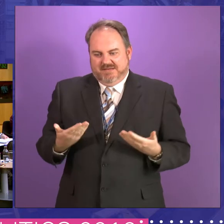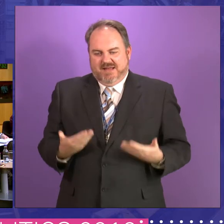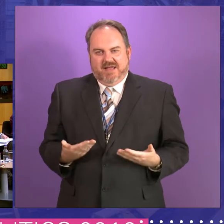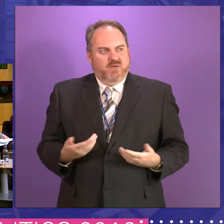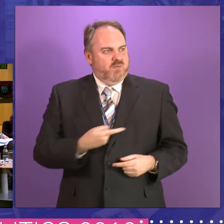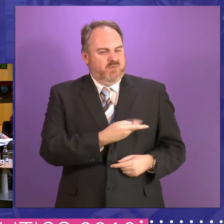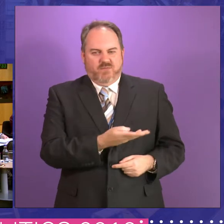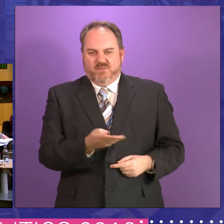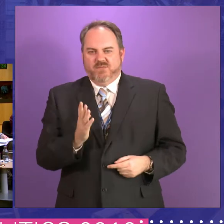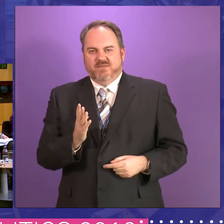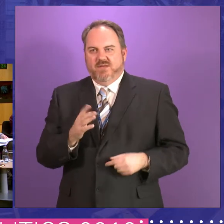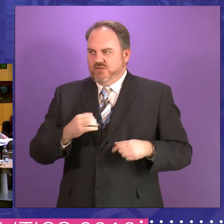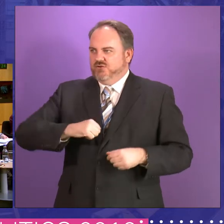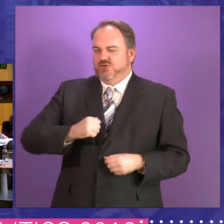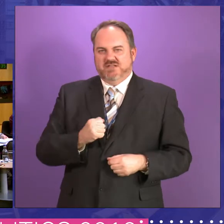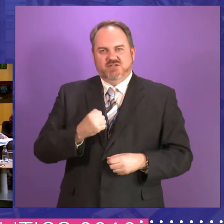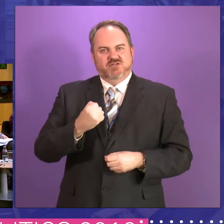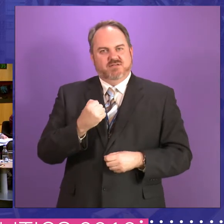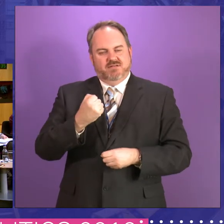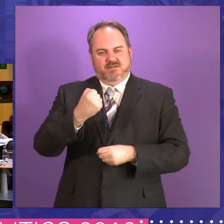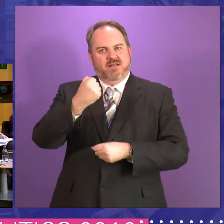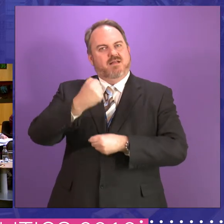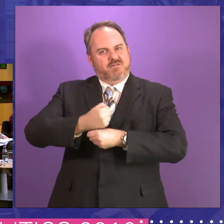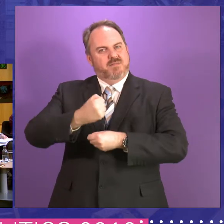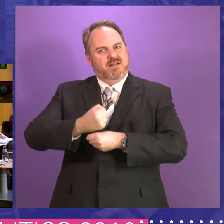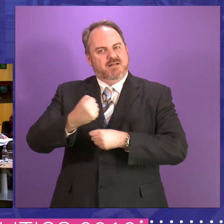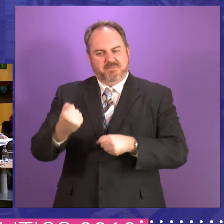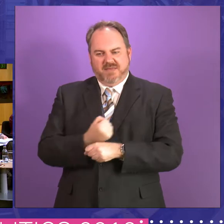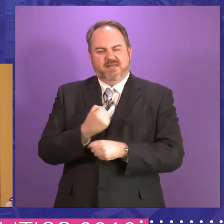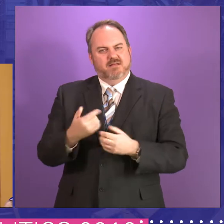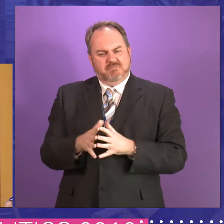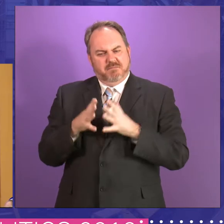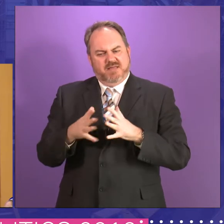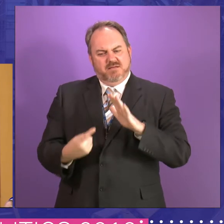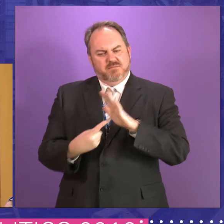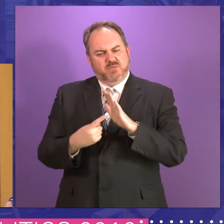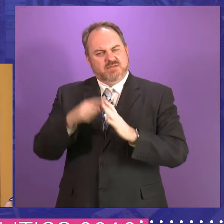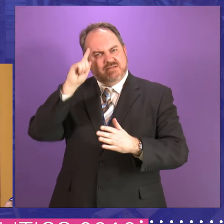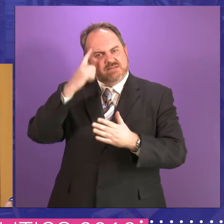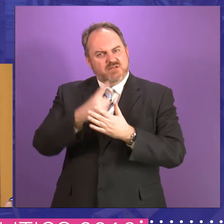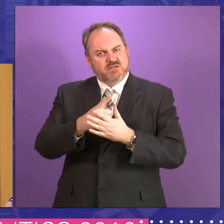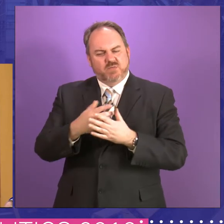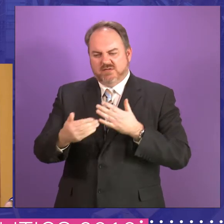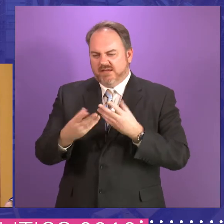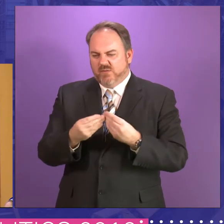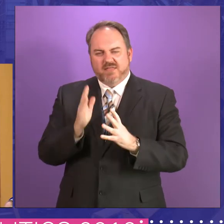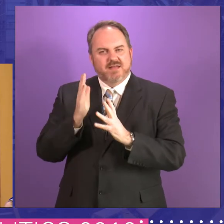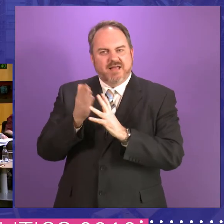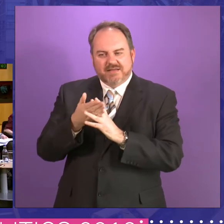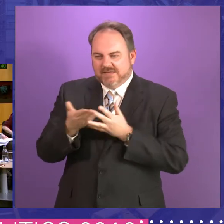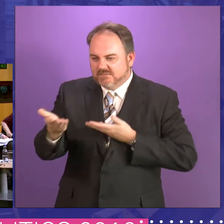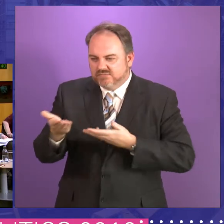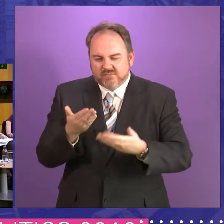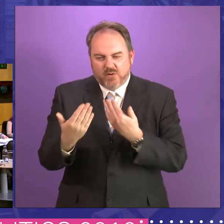from you in the form of the Scottish government. And yet we were close to them in terms of access. We were close to them in terms of